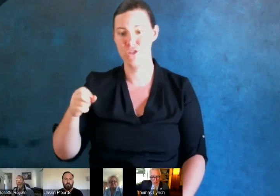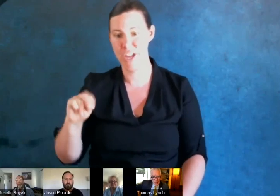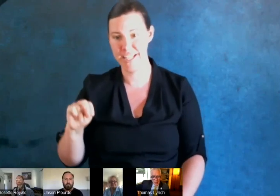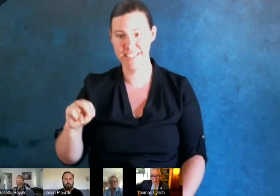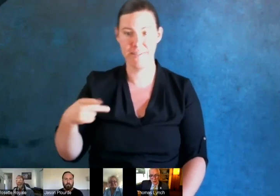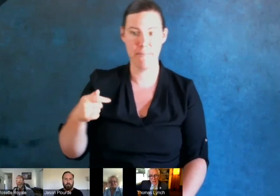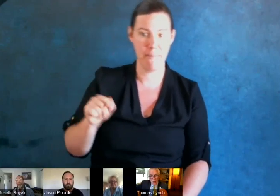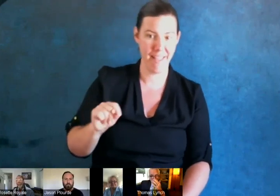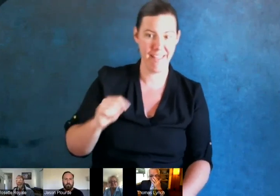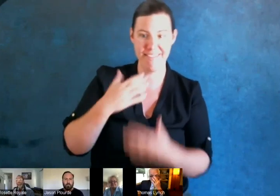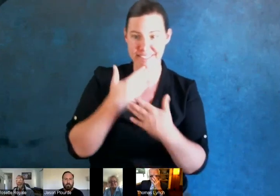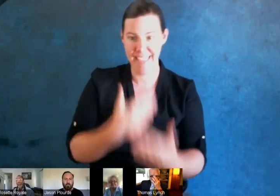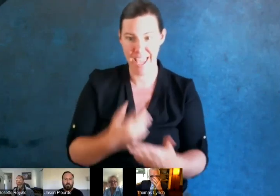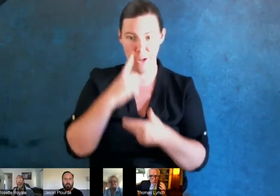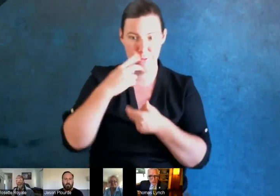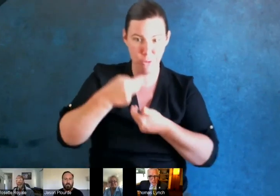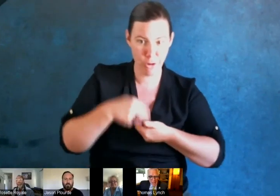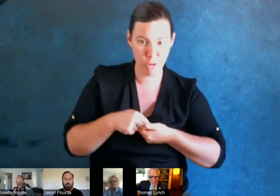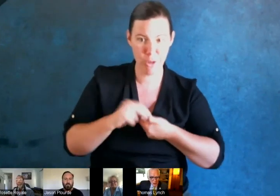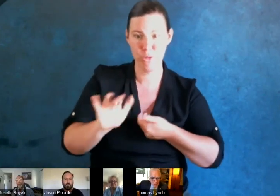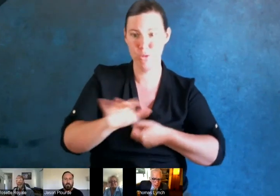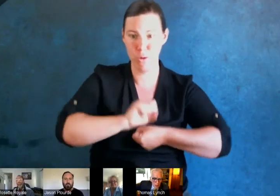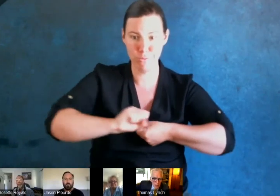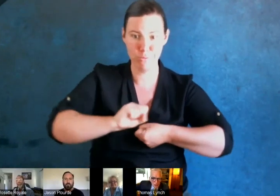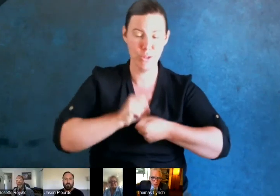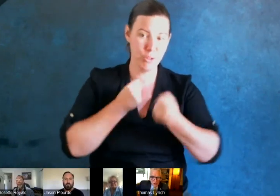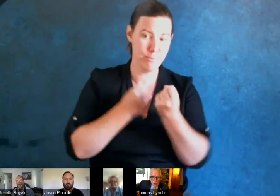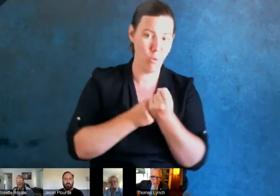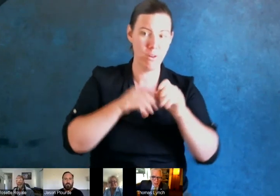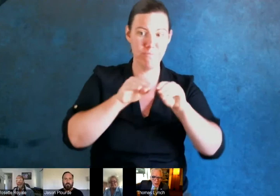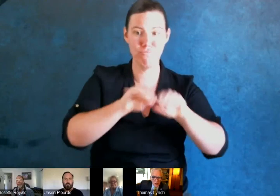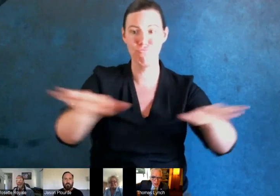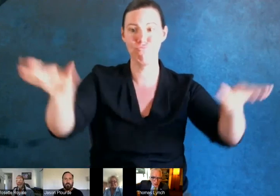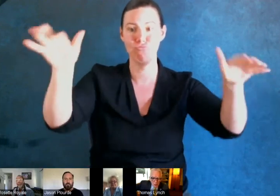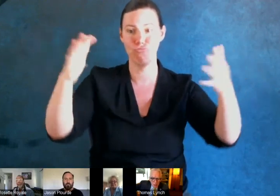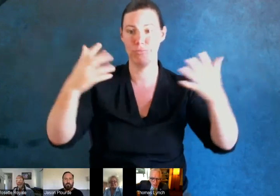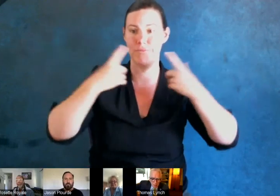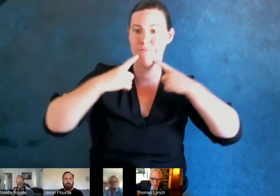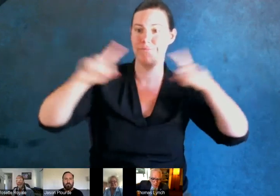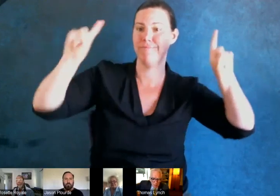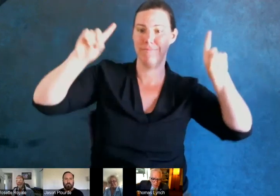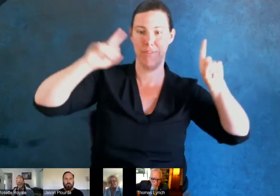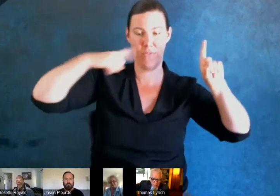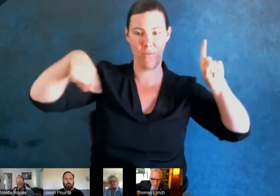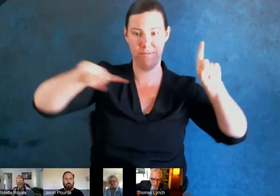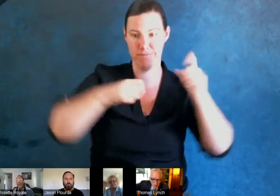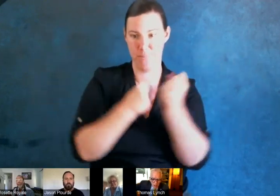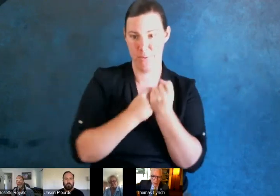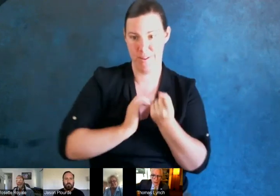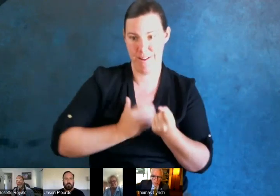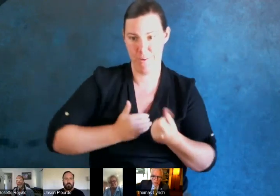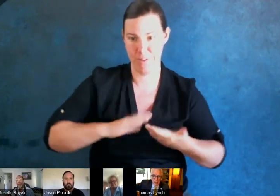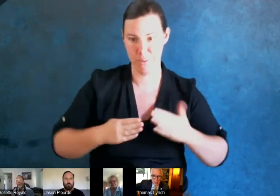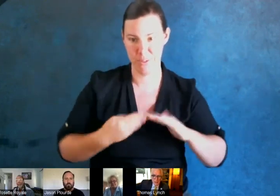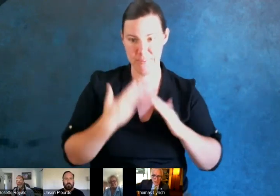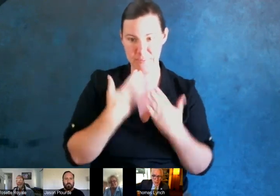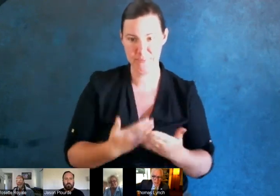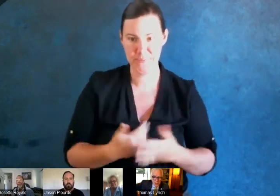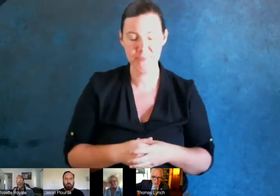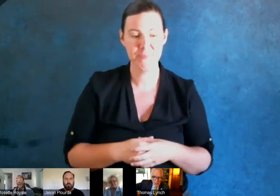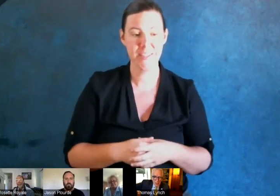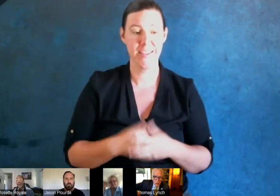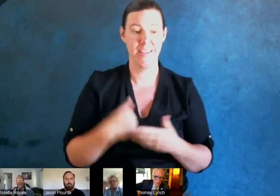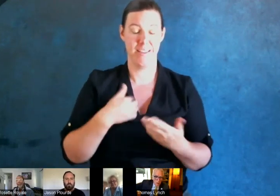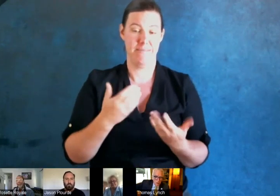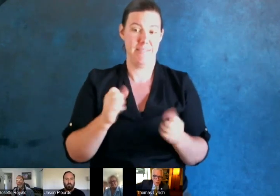community. I want to thank all of you for being with us today. I think we can quite simply say that the progress we've made against